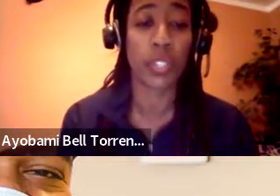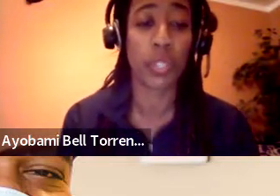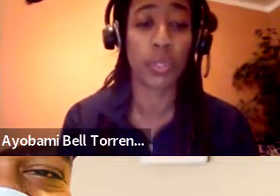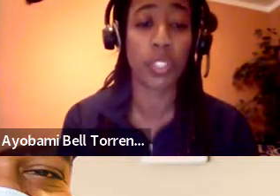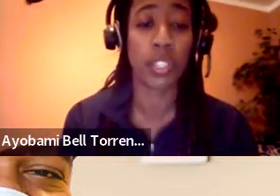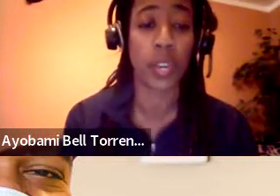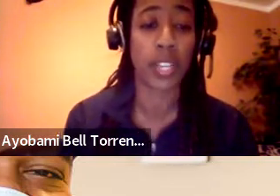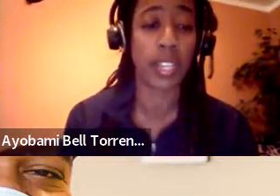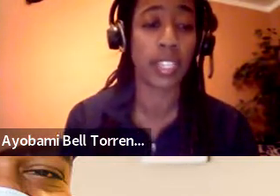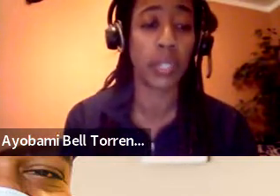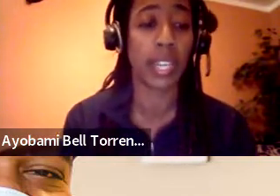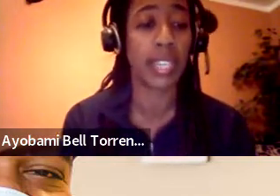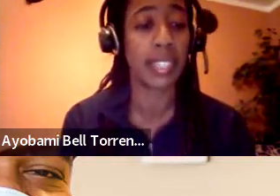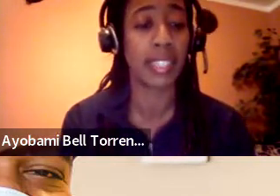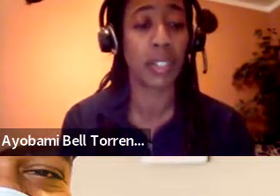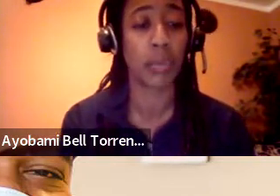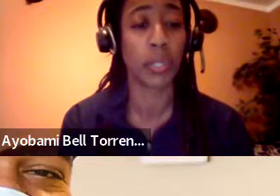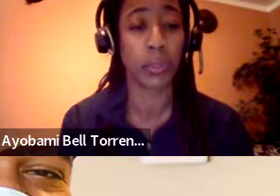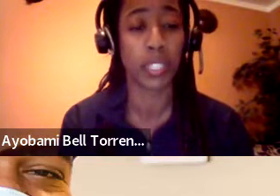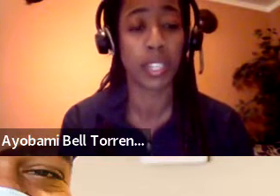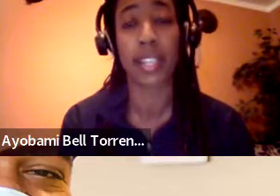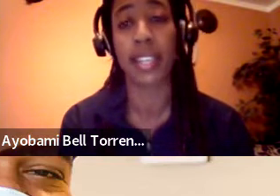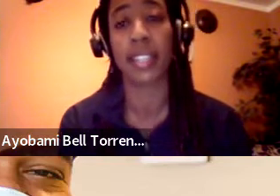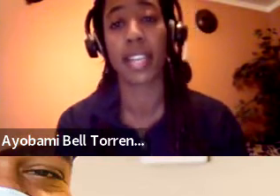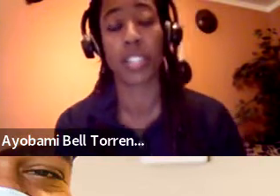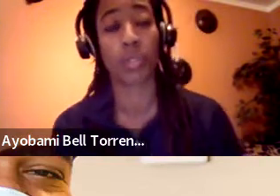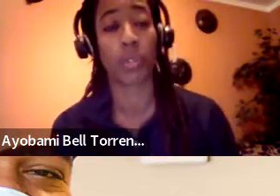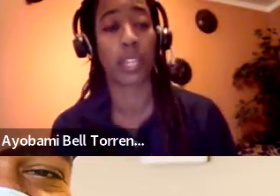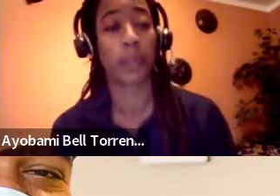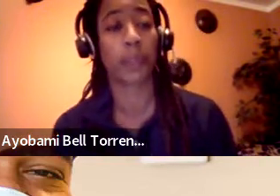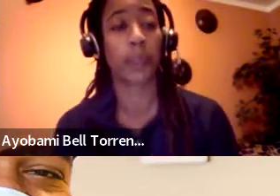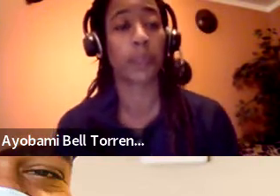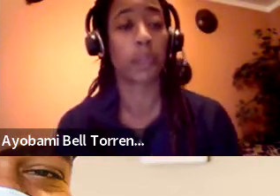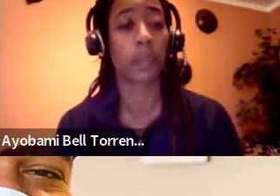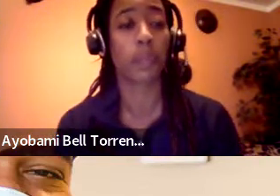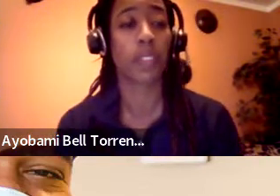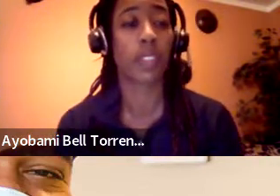currently 42 students in training, including 18 TEO recruits in the classroom training.